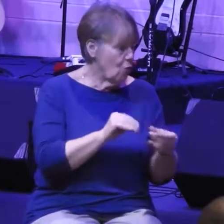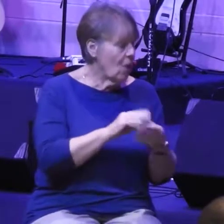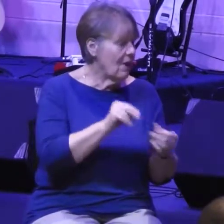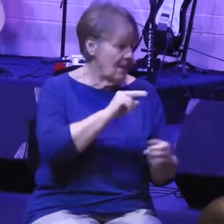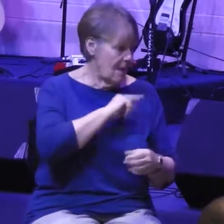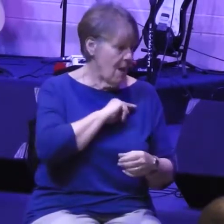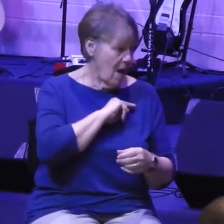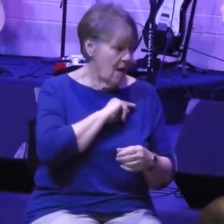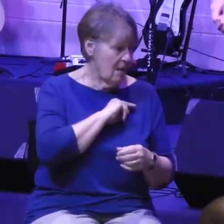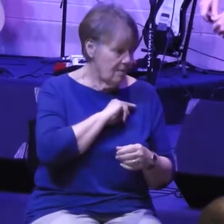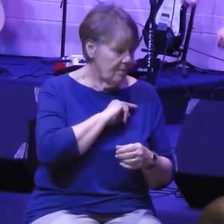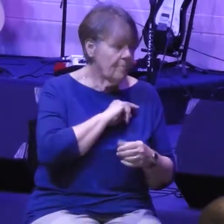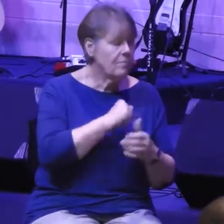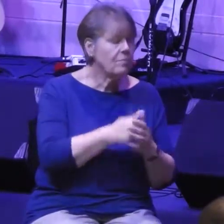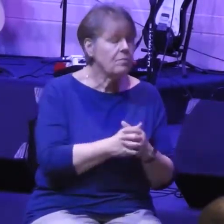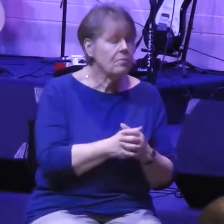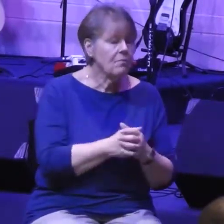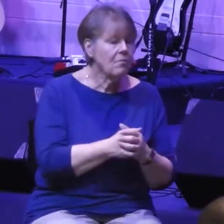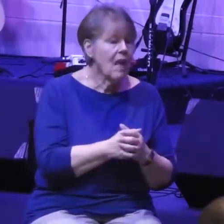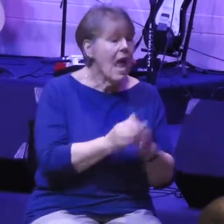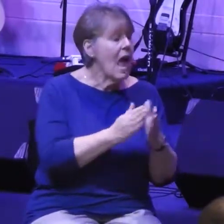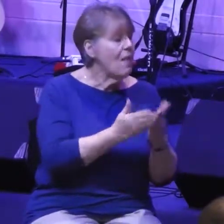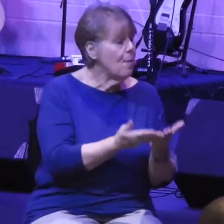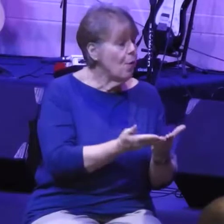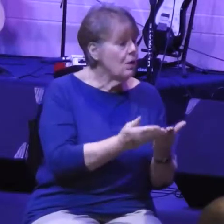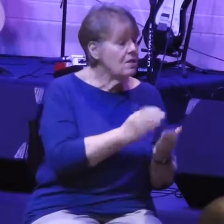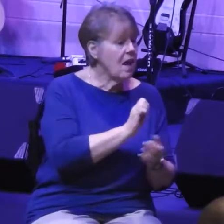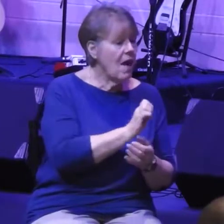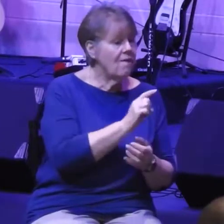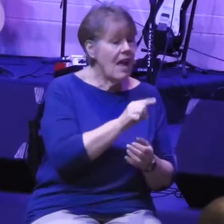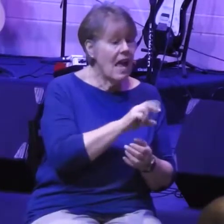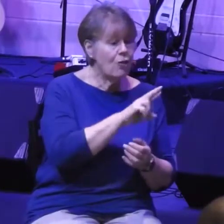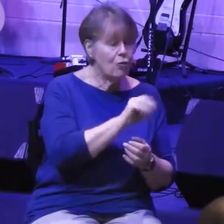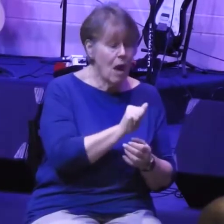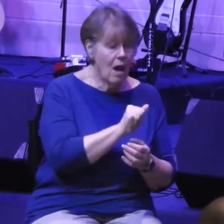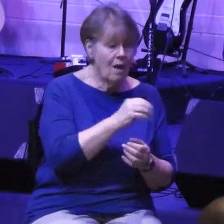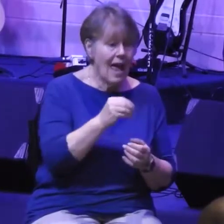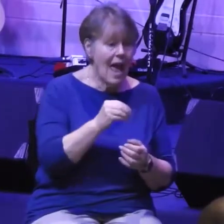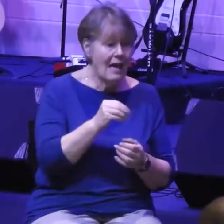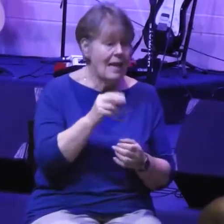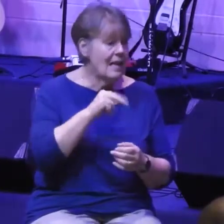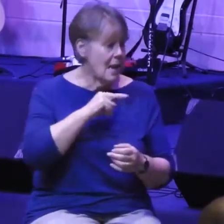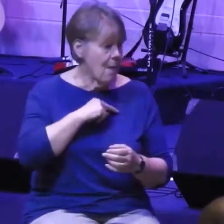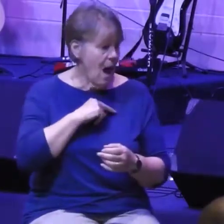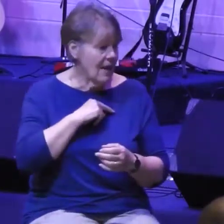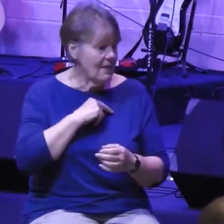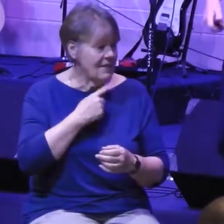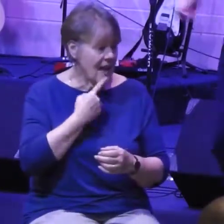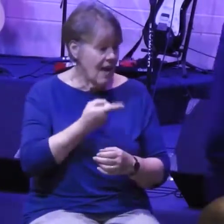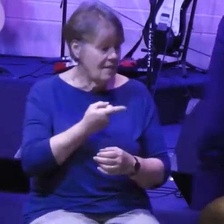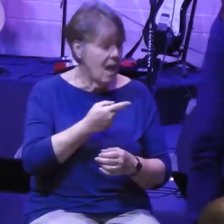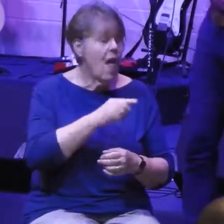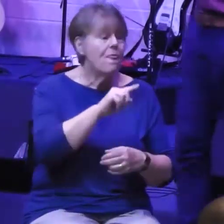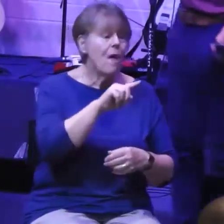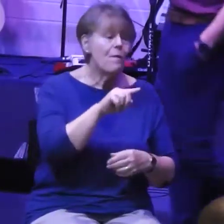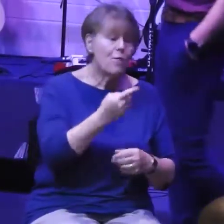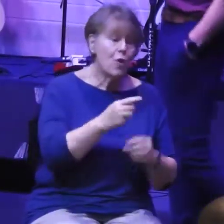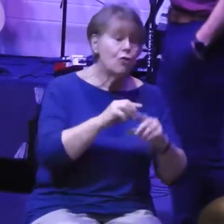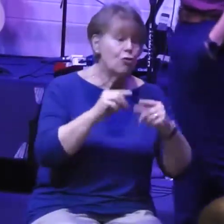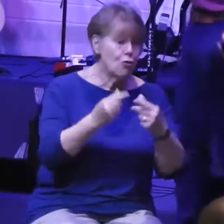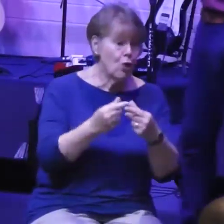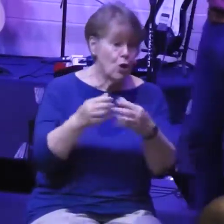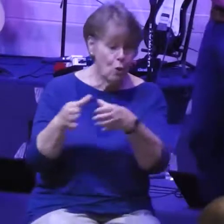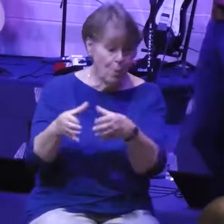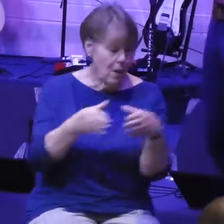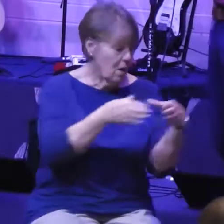just looking at the second half. And the books of Ezra and Nehemiah tell the story this way. The first group of God's people come back to Jerusalem, and a guy